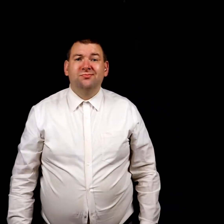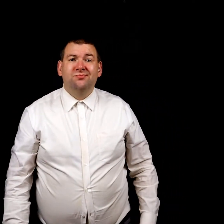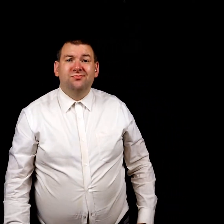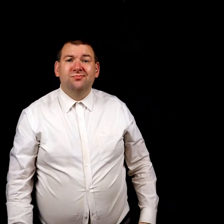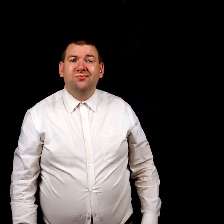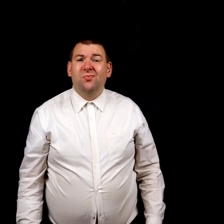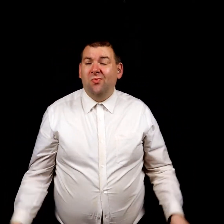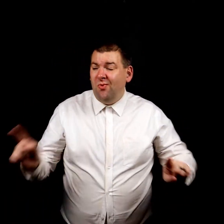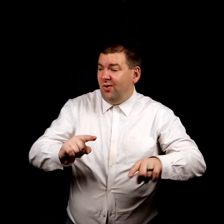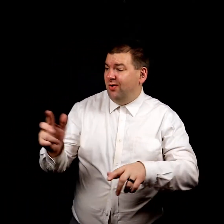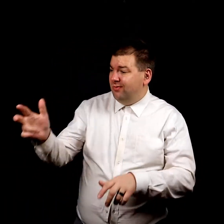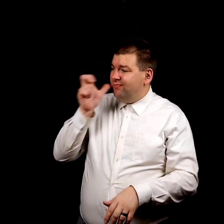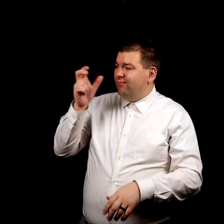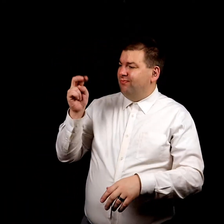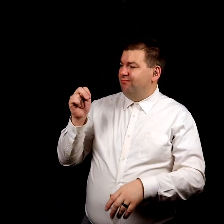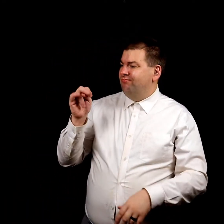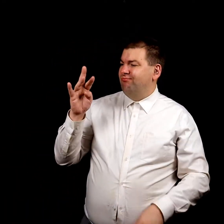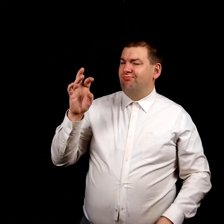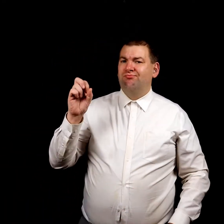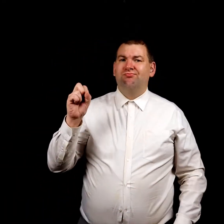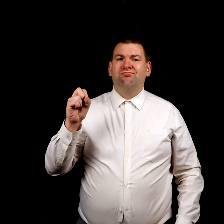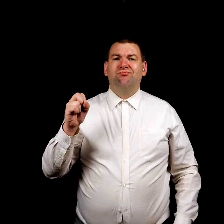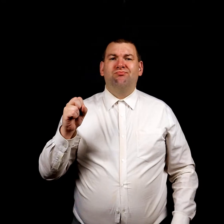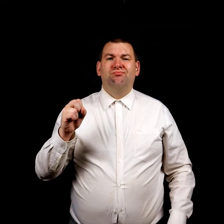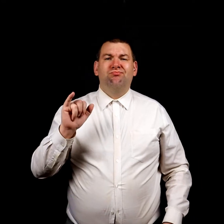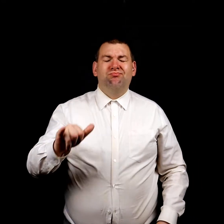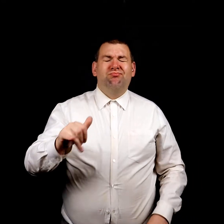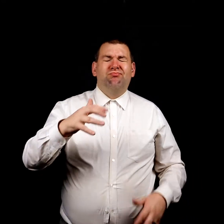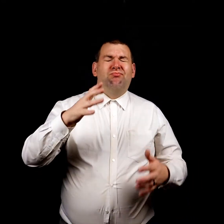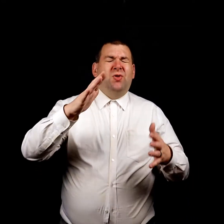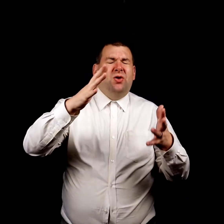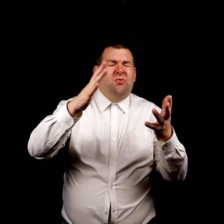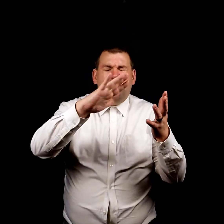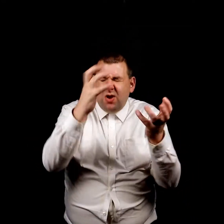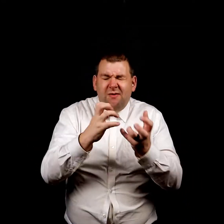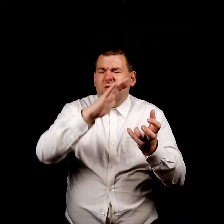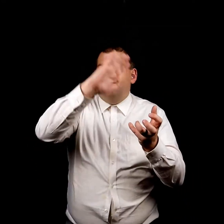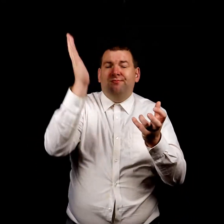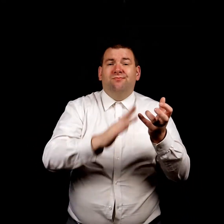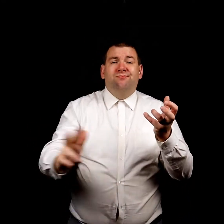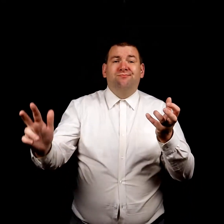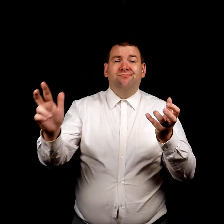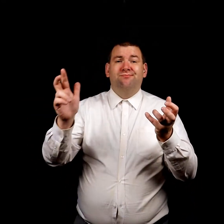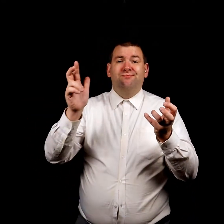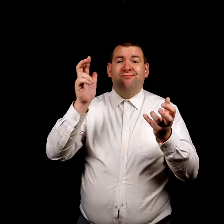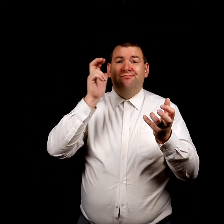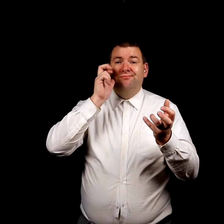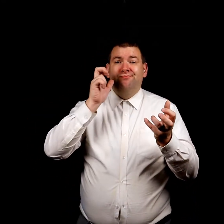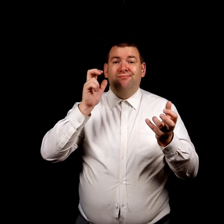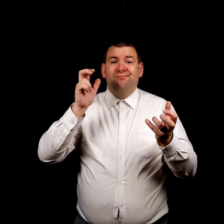When you get the kind of news that you hoped you'd never hear.